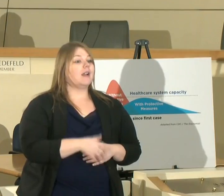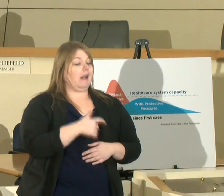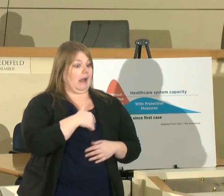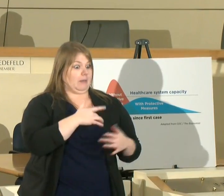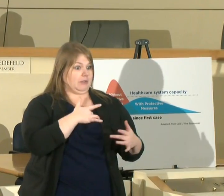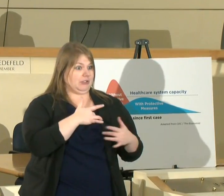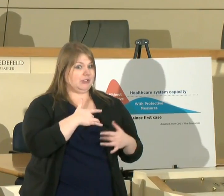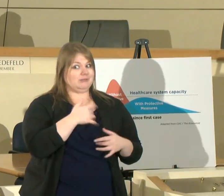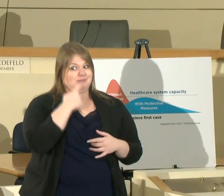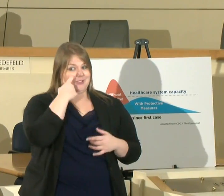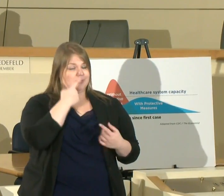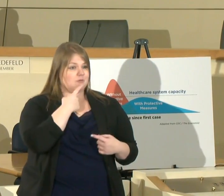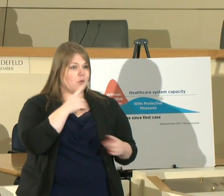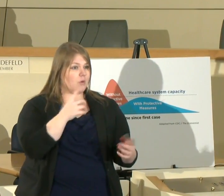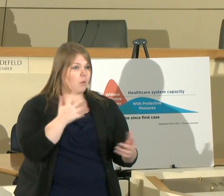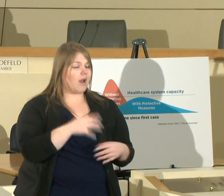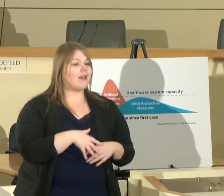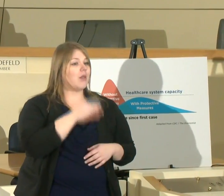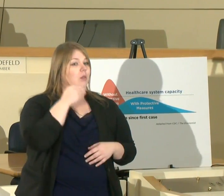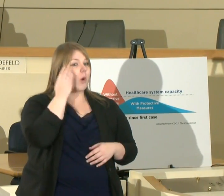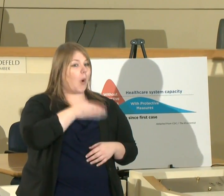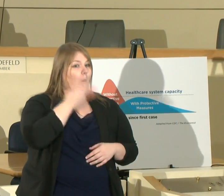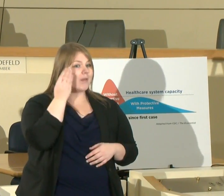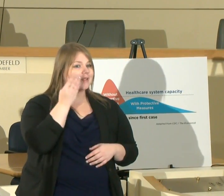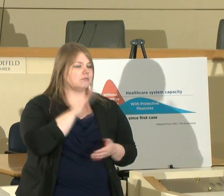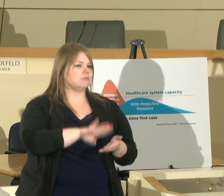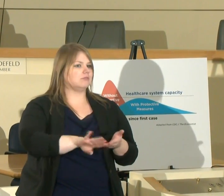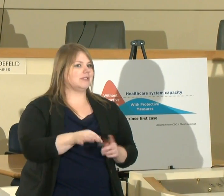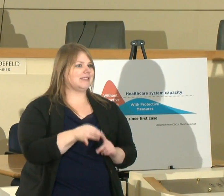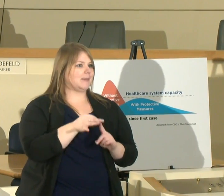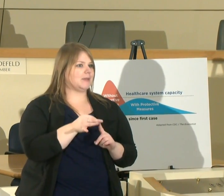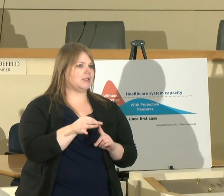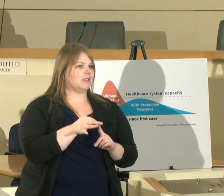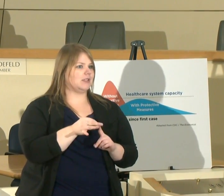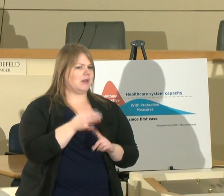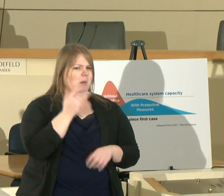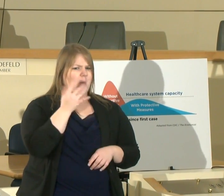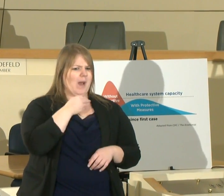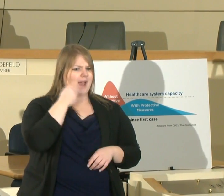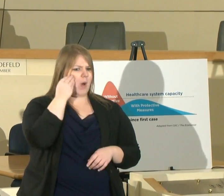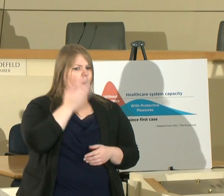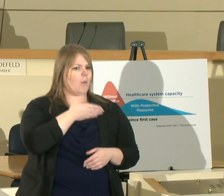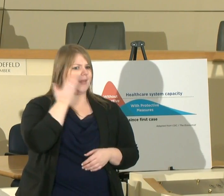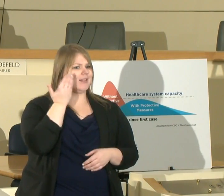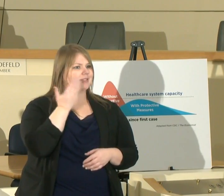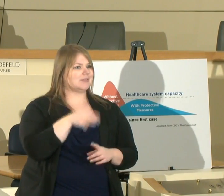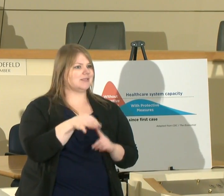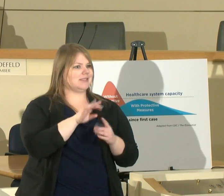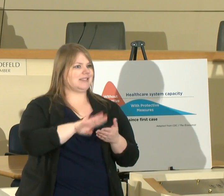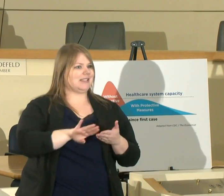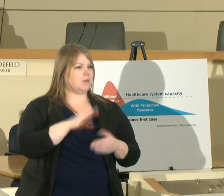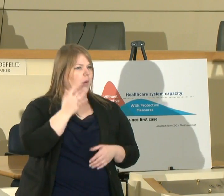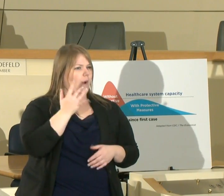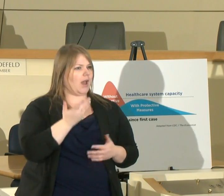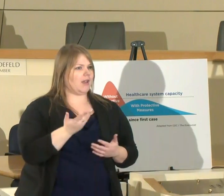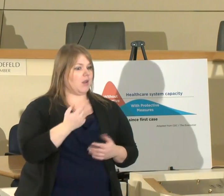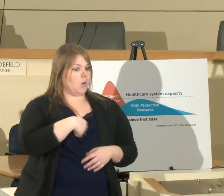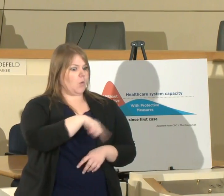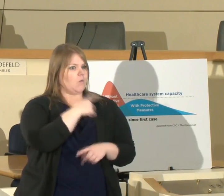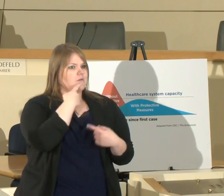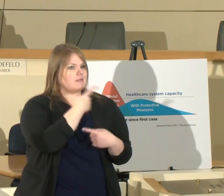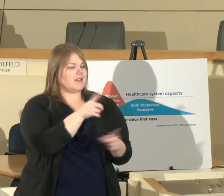this order the homeless are exempt now why are the homeless exempt why are we telling our citizens